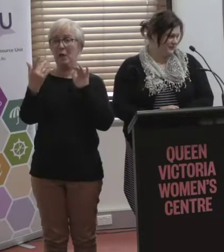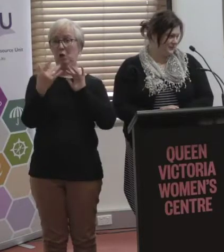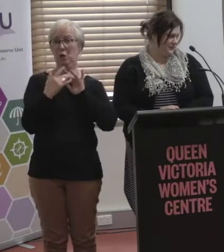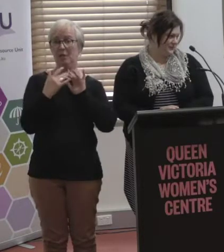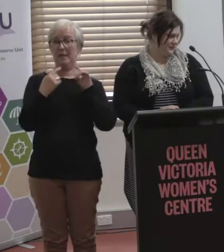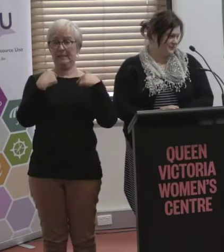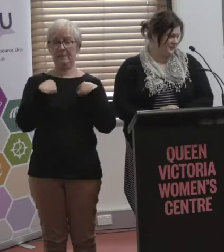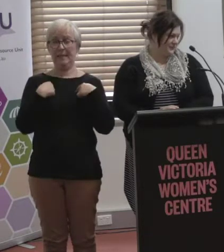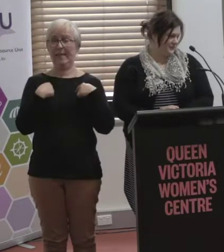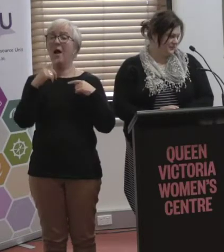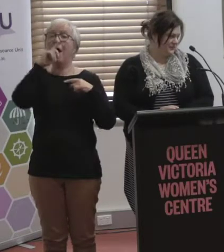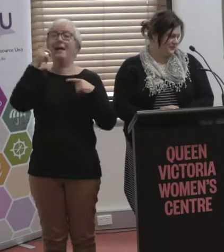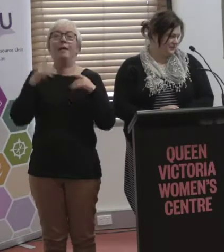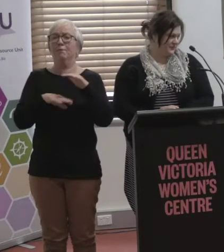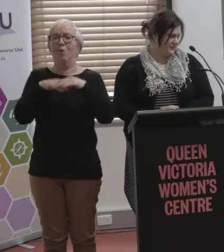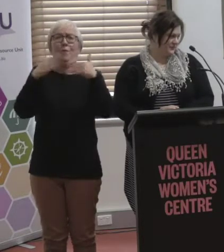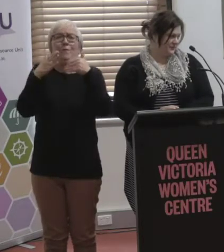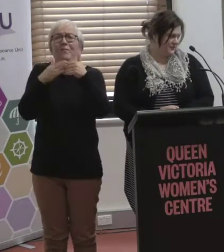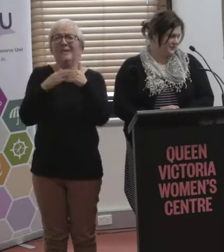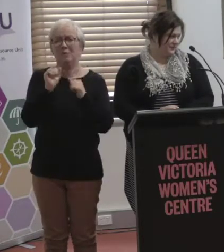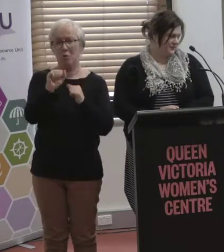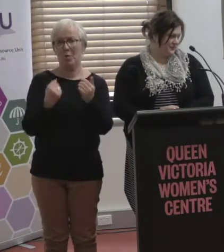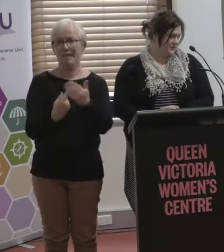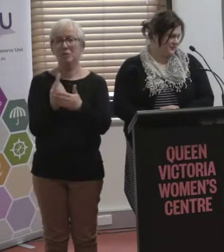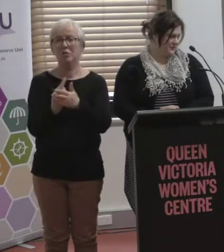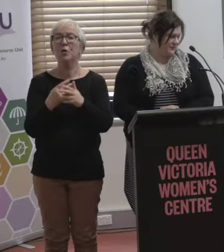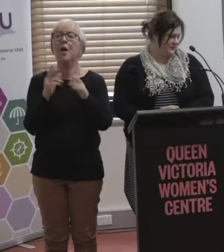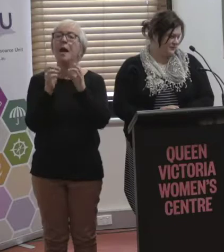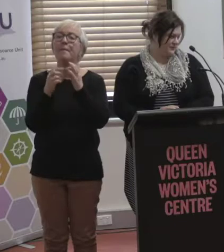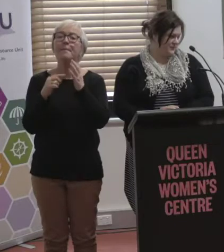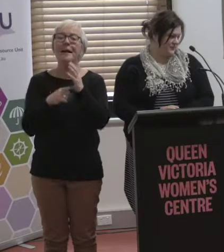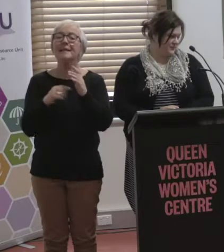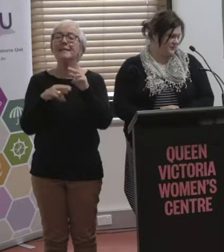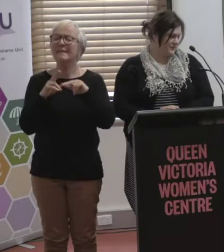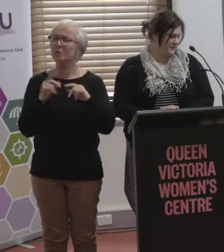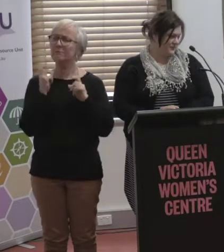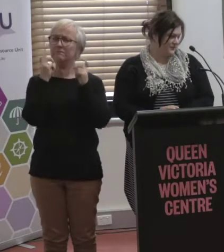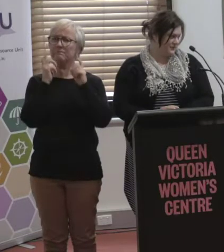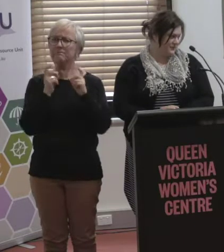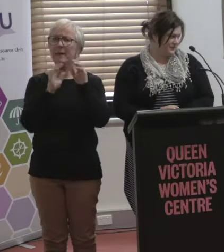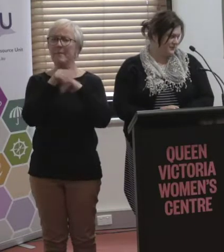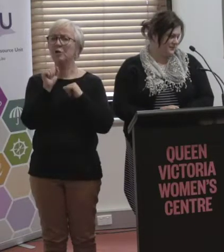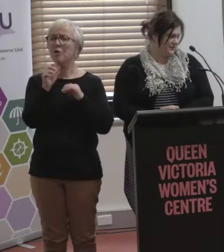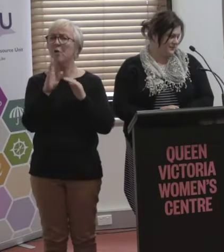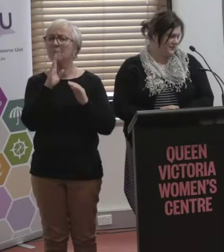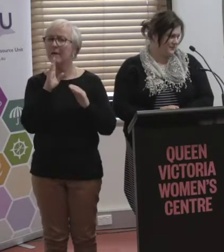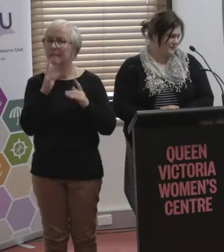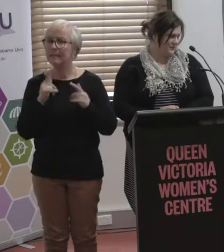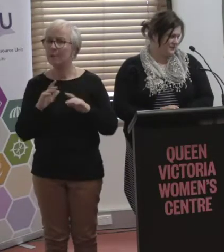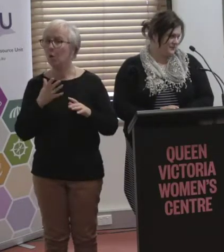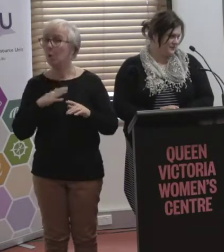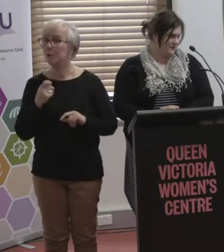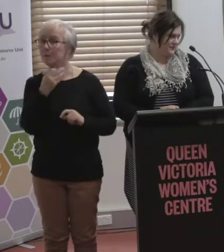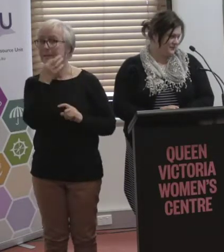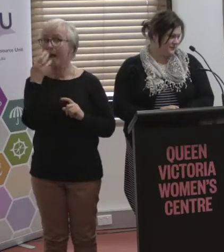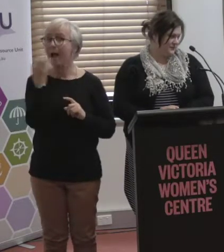Ombudsman, I'm not there to fix an issue, but if people are concerned about their privacy or just want to ask a